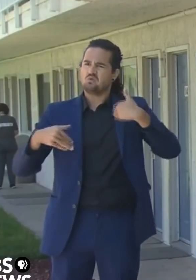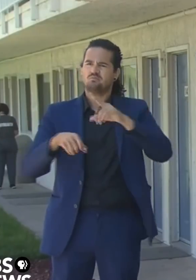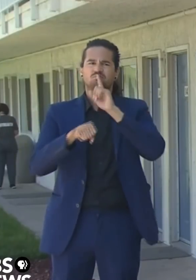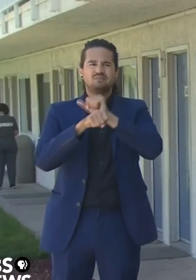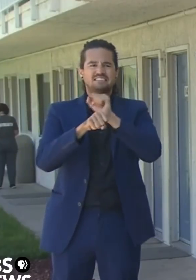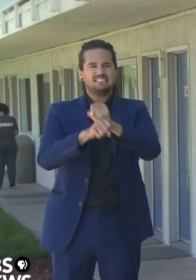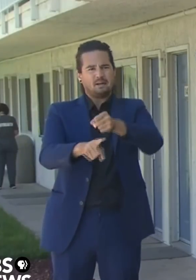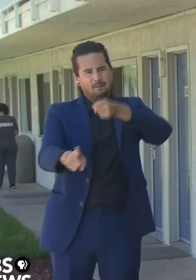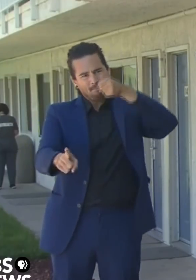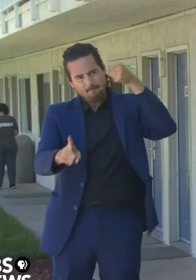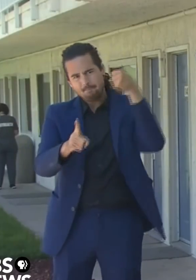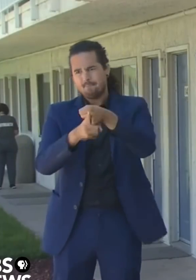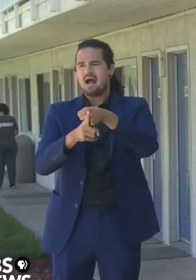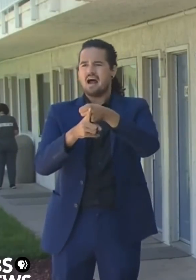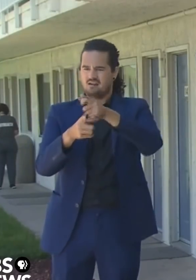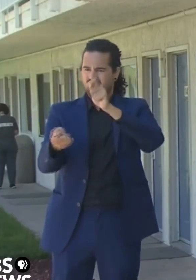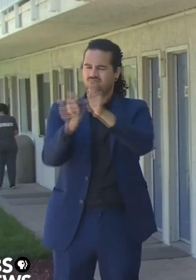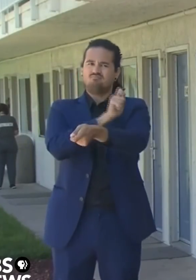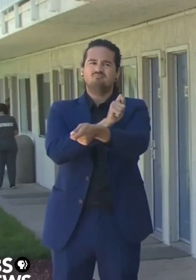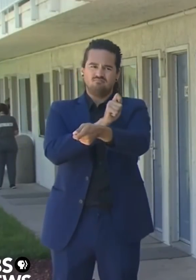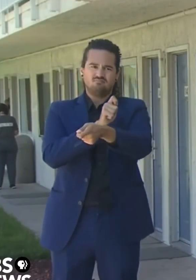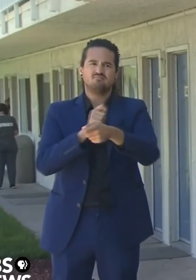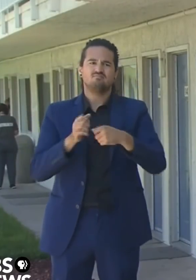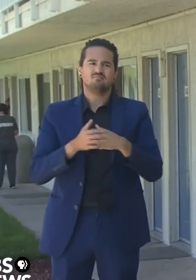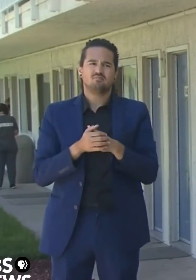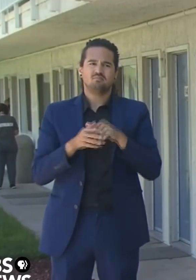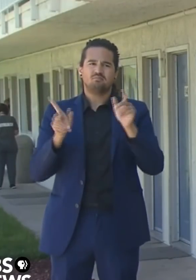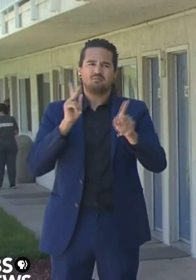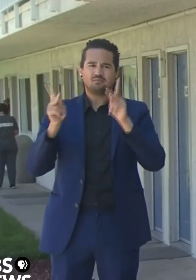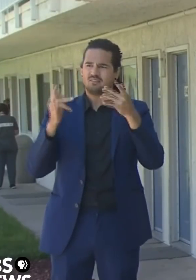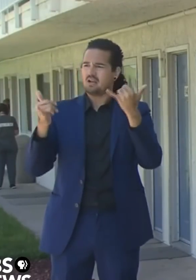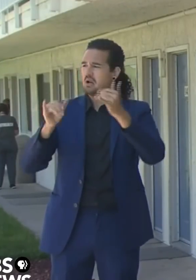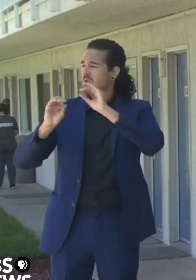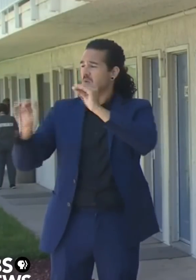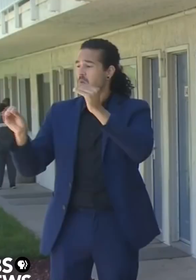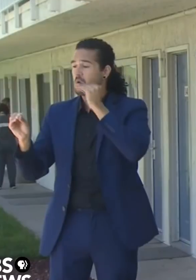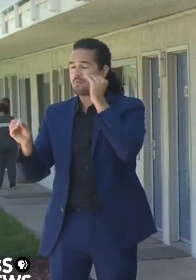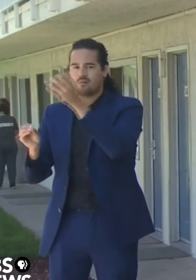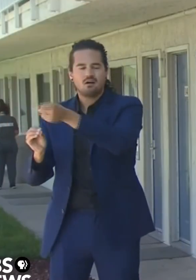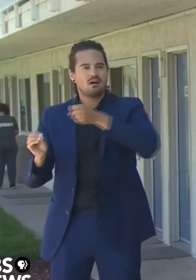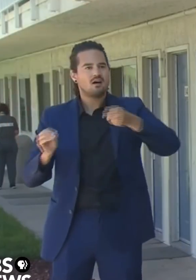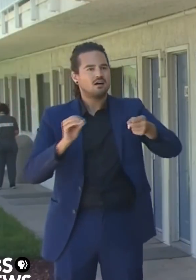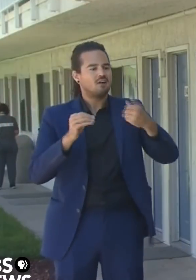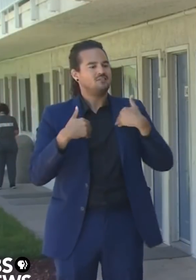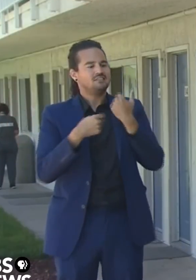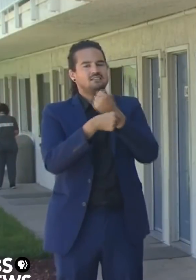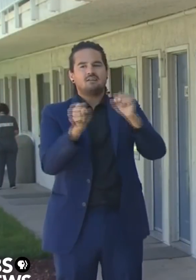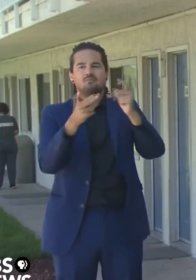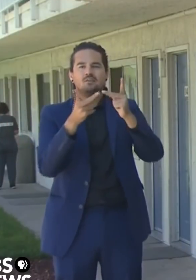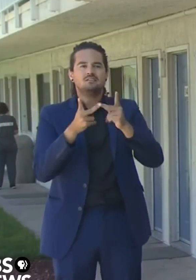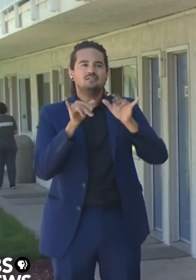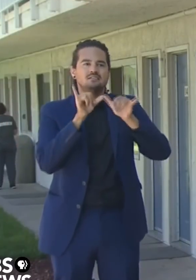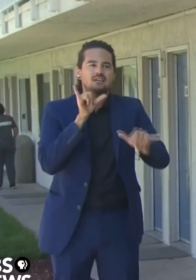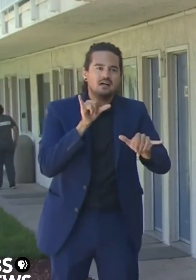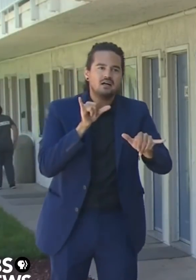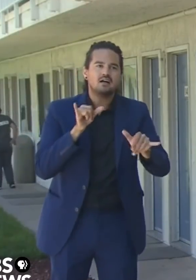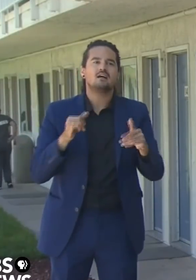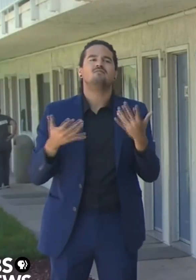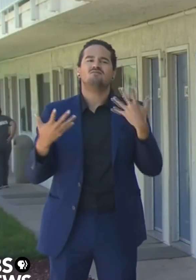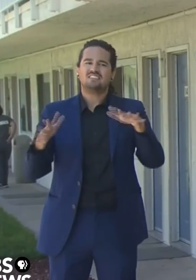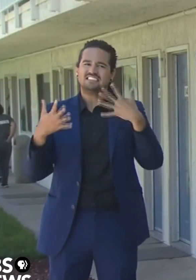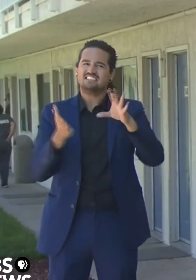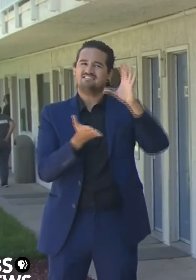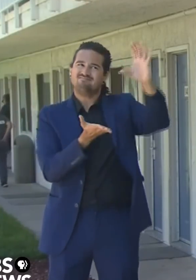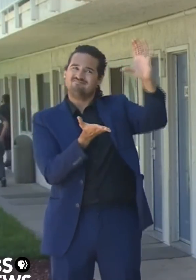individuals that substantively have been the beneficiaries of this program. We're putting an additional $1.3 billion to extend